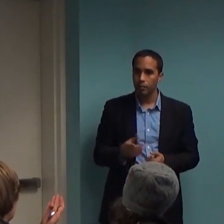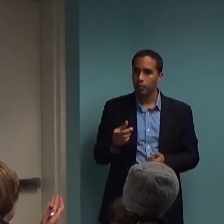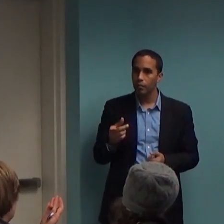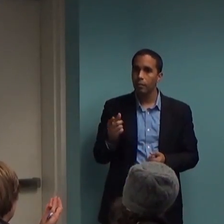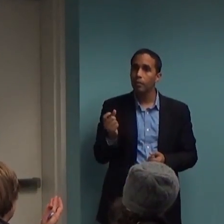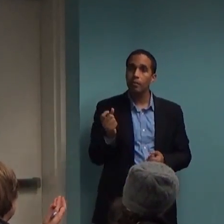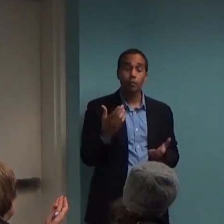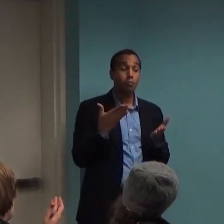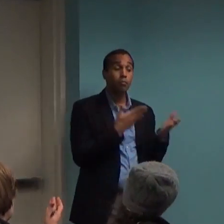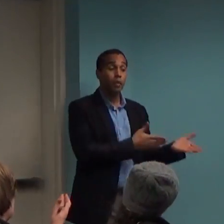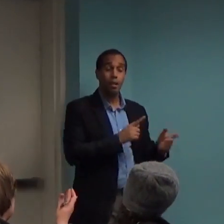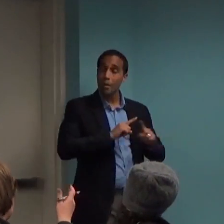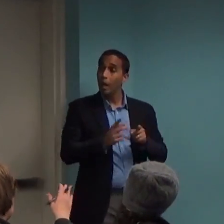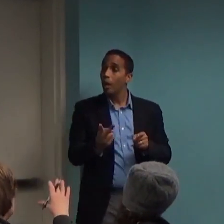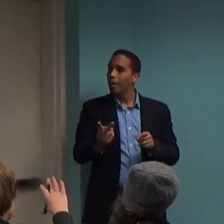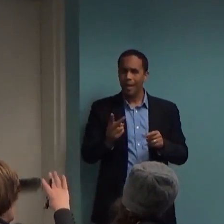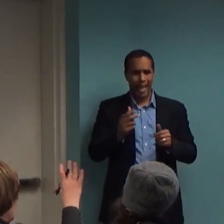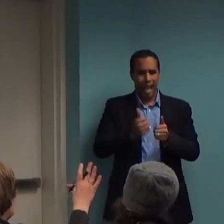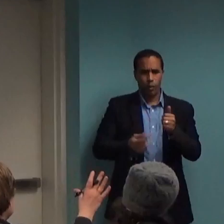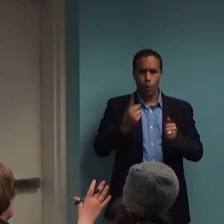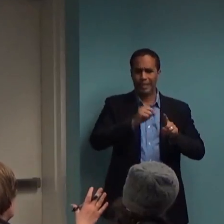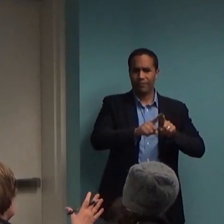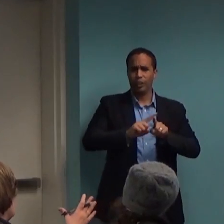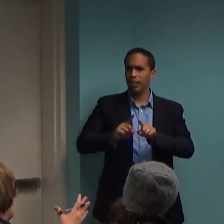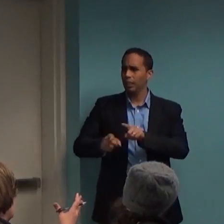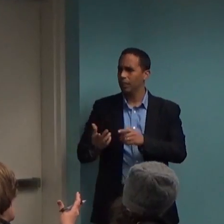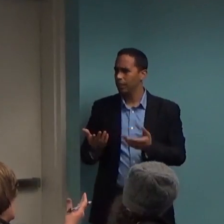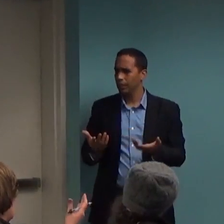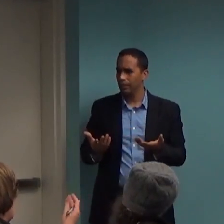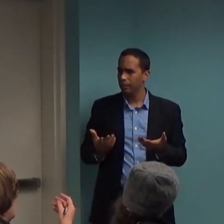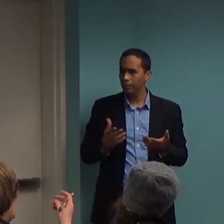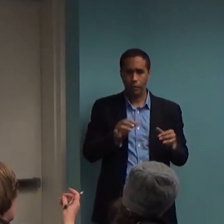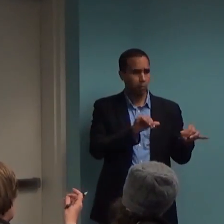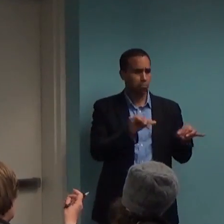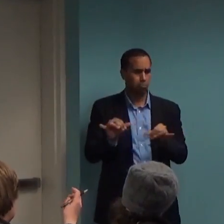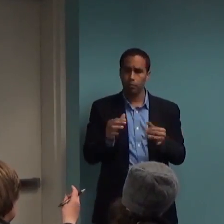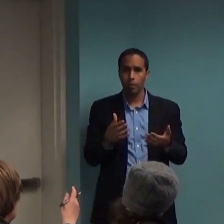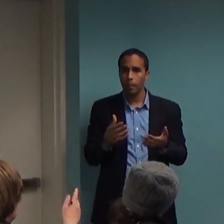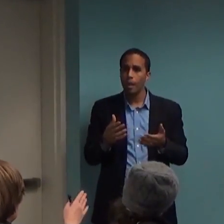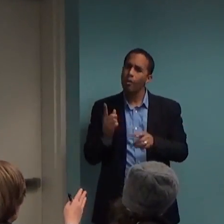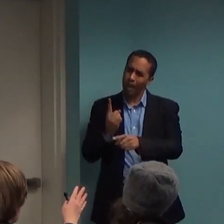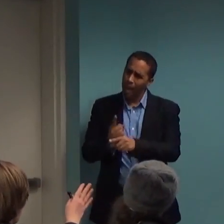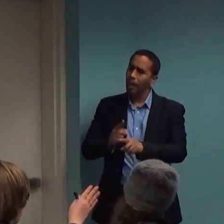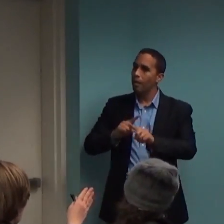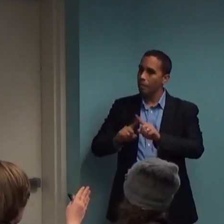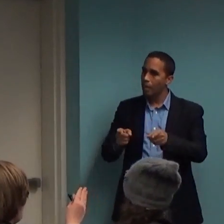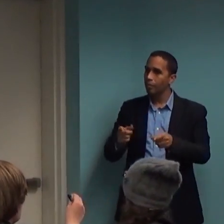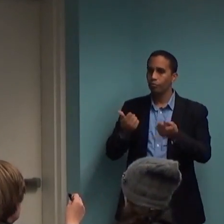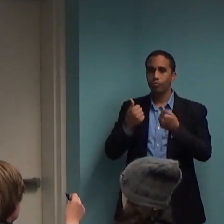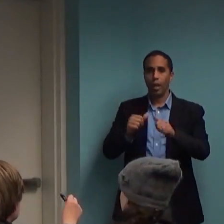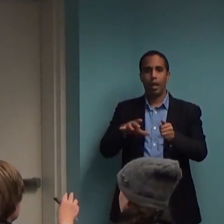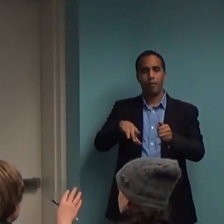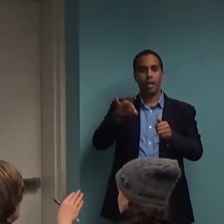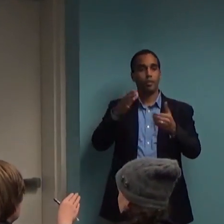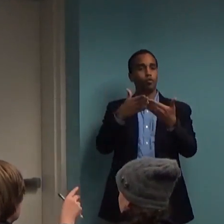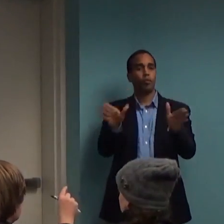Well, that's true. But we have to ultimately work for the most general finding and then work our way backwards. Like, you said that we should read the